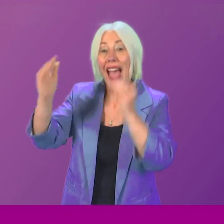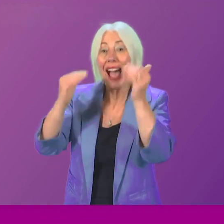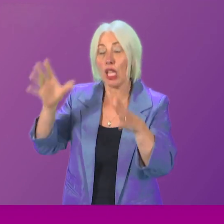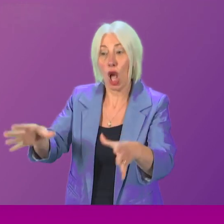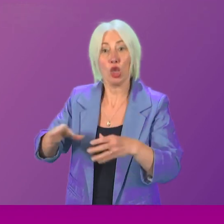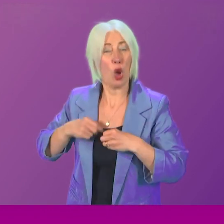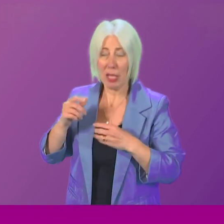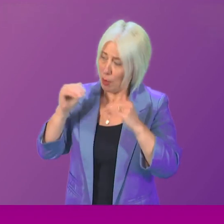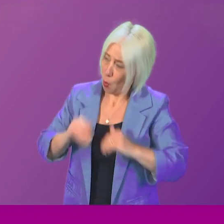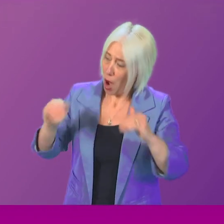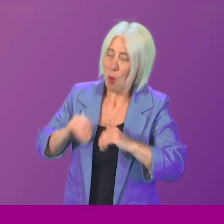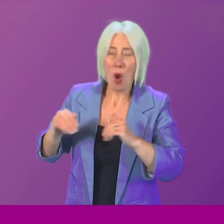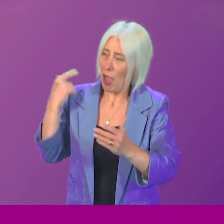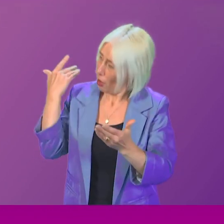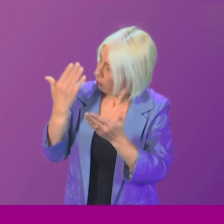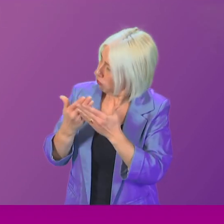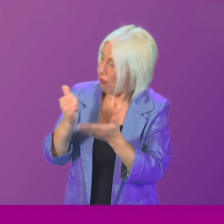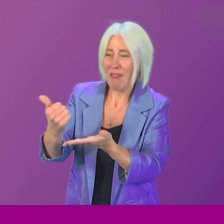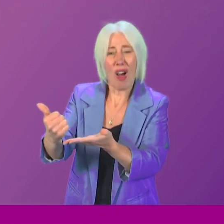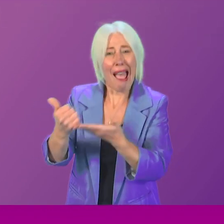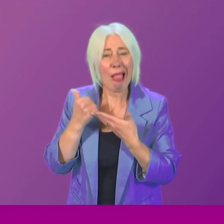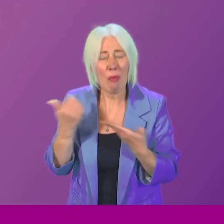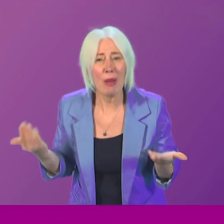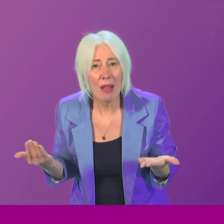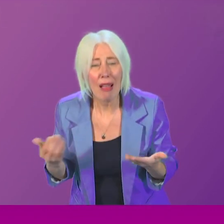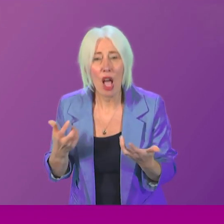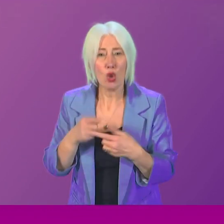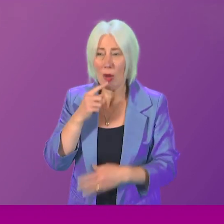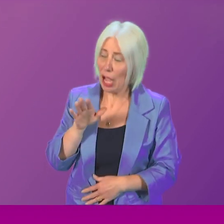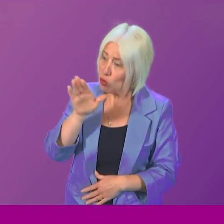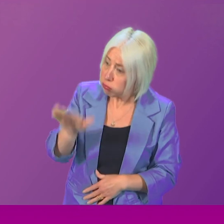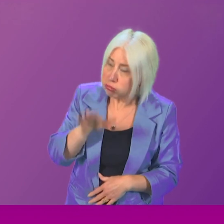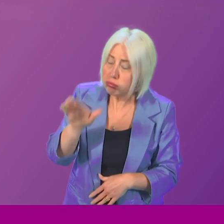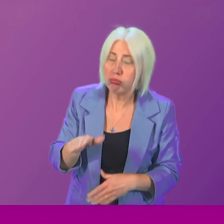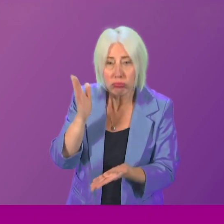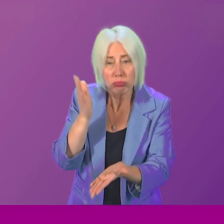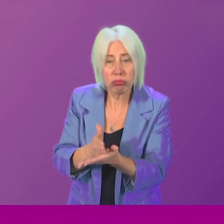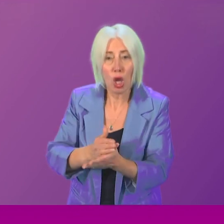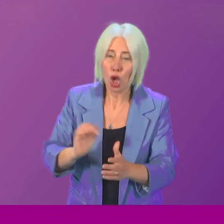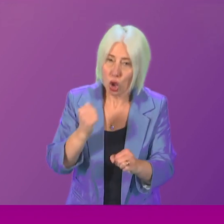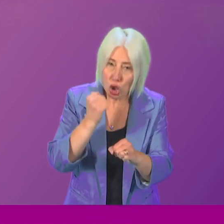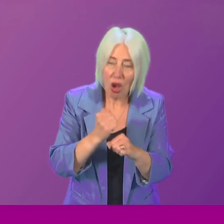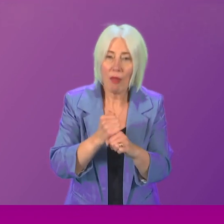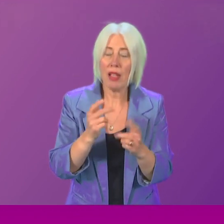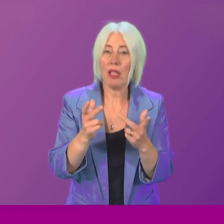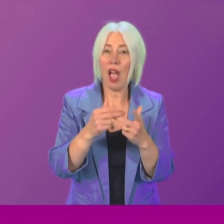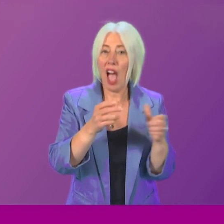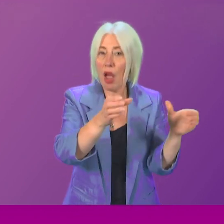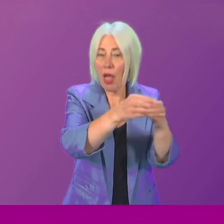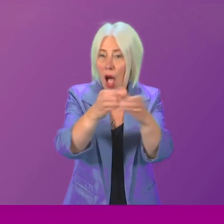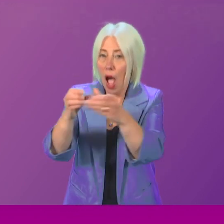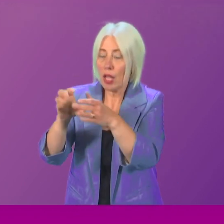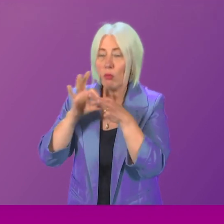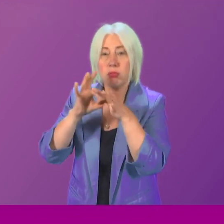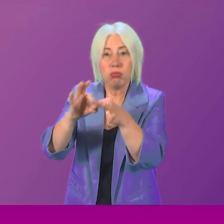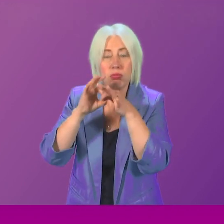have been waiting a very long time for help. So what assurance can the First Minister give that the Scottish Government and its agencies are continuing to work with